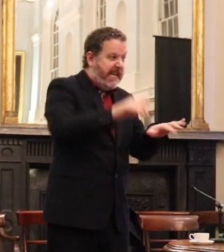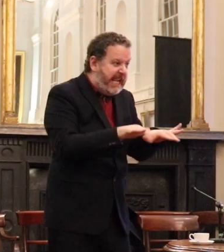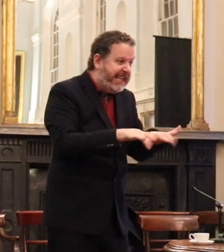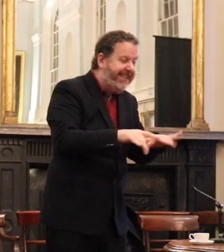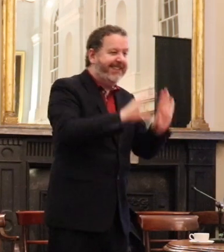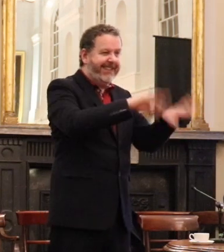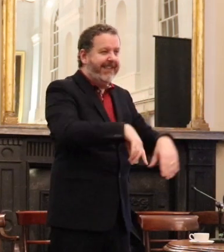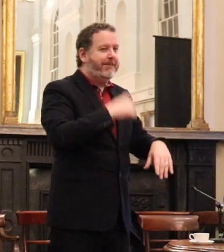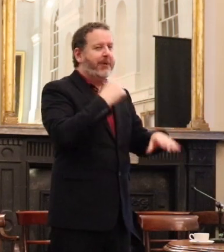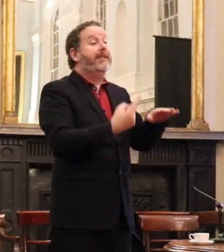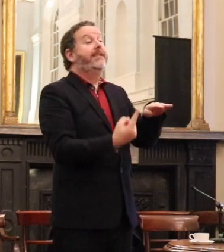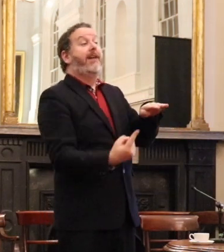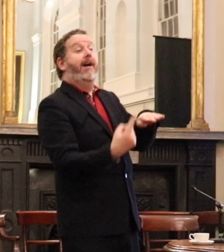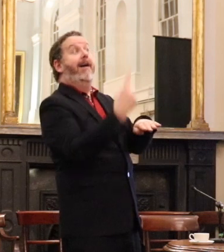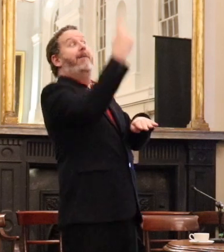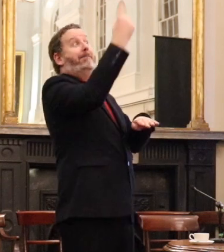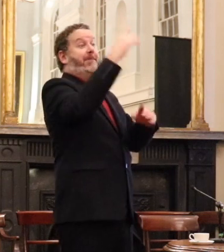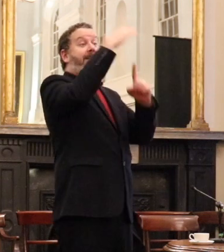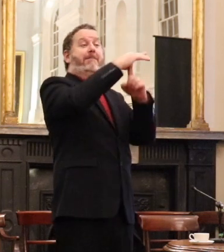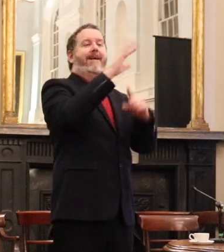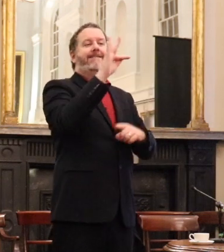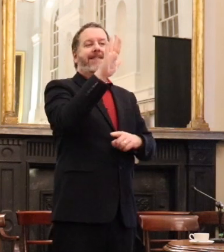On the top floor was the flag office.